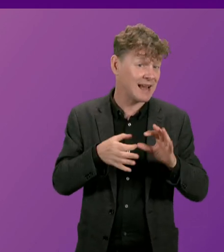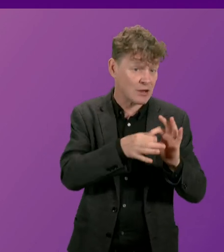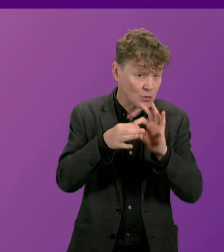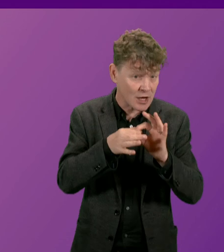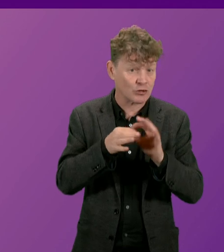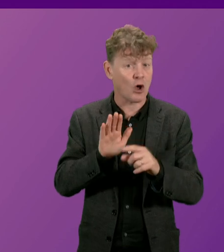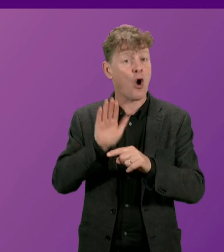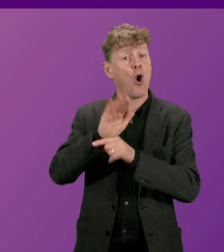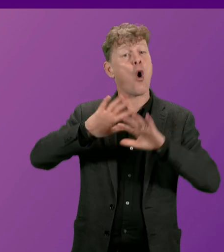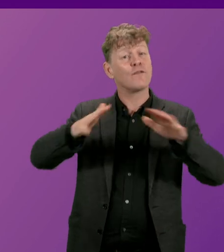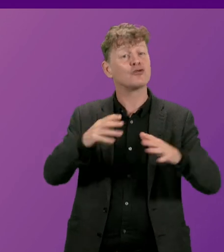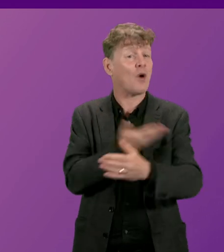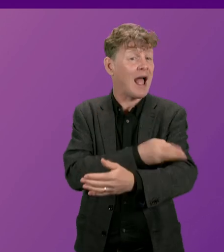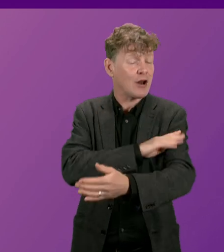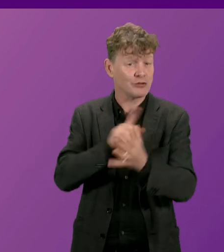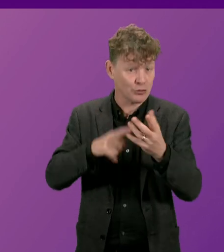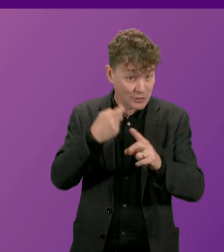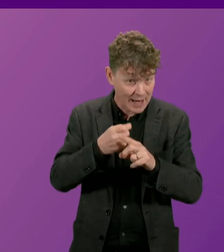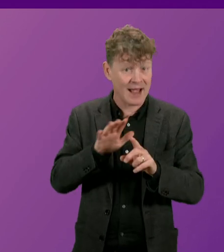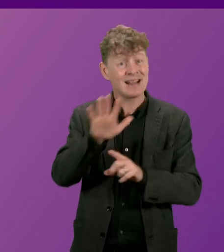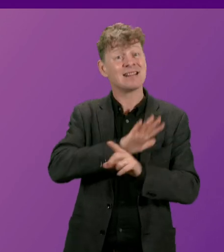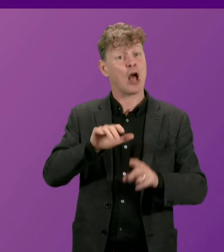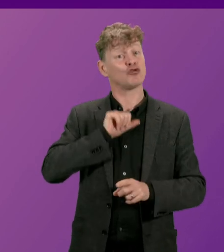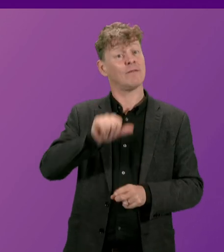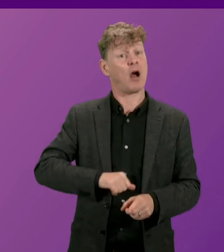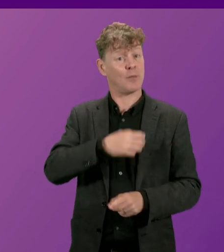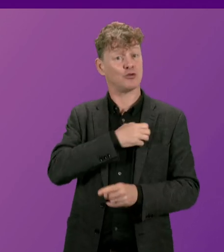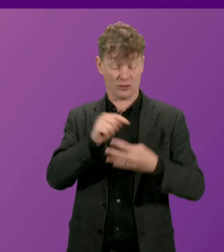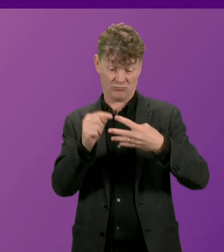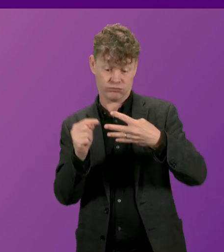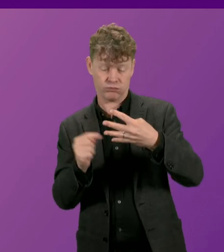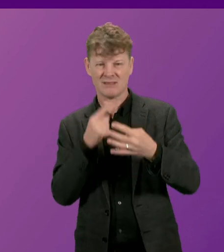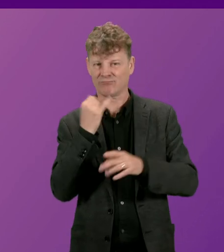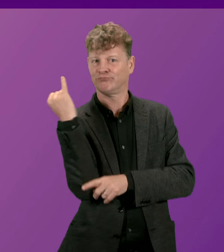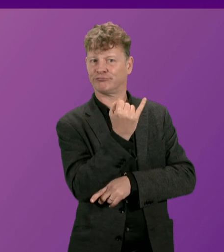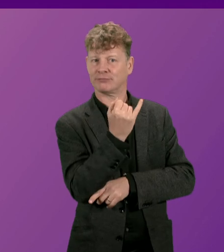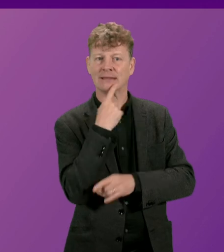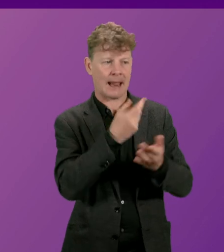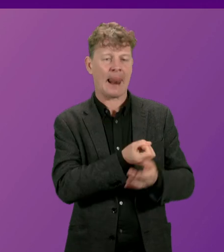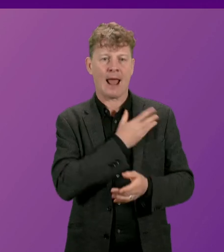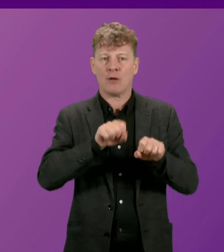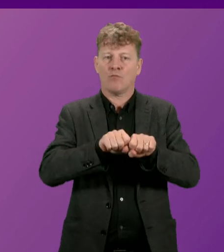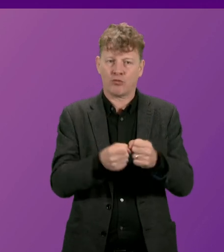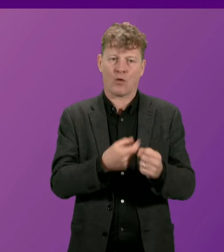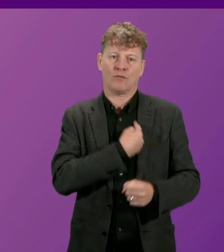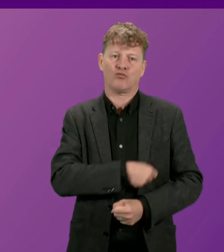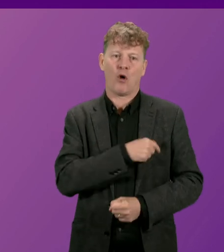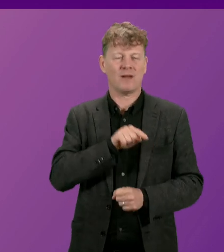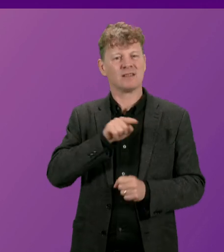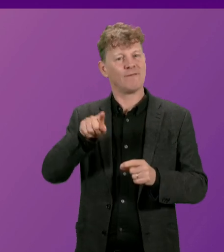UK and the National Farmers Union Scotland have all hit out. Labour have broken their promises to businesses.